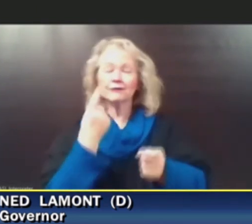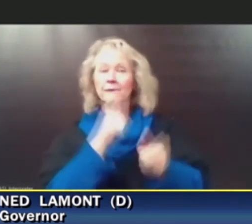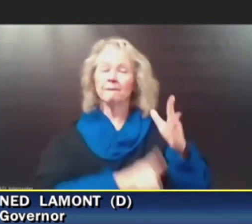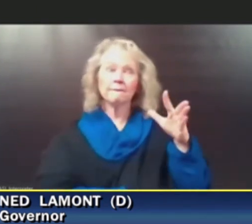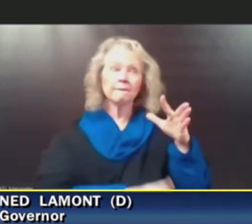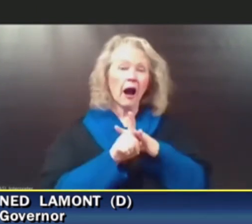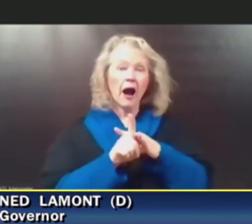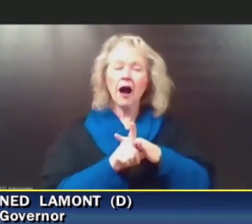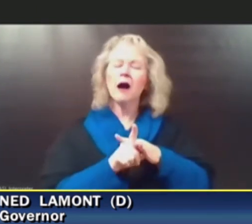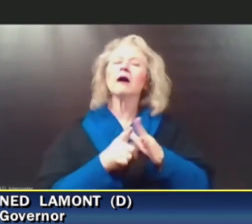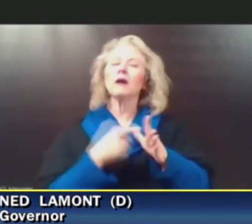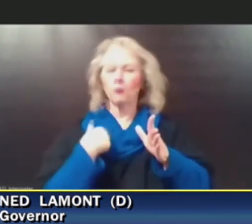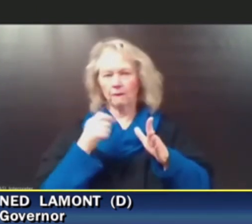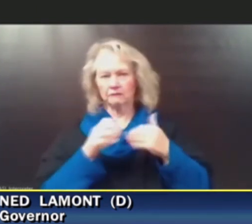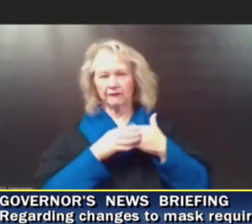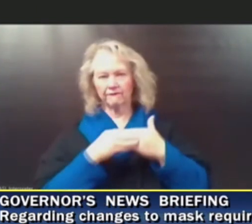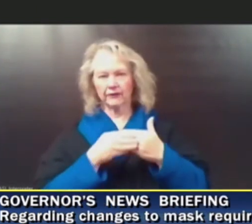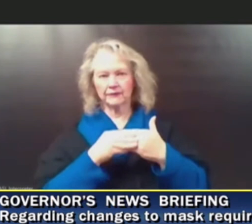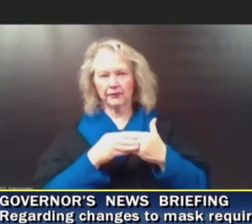we've got to be able to change with it.